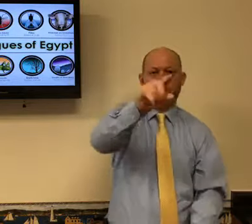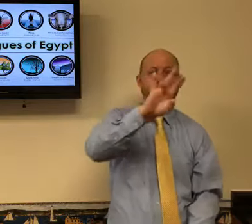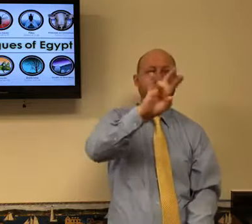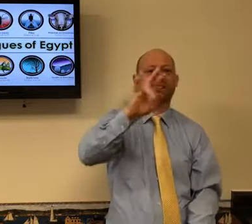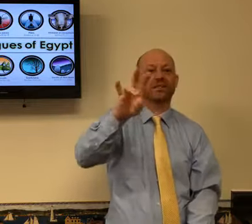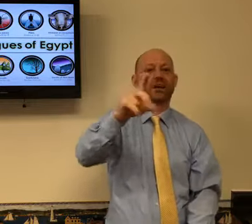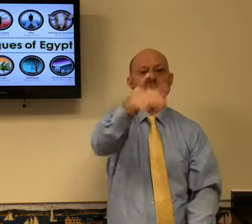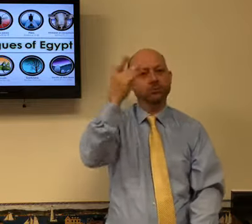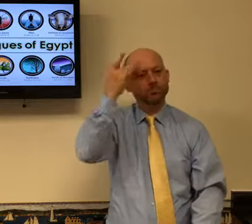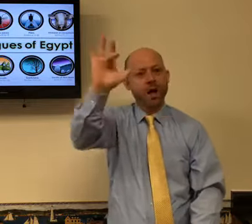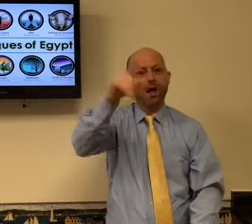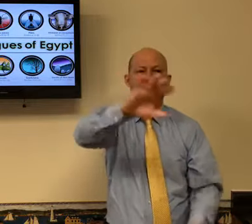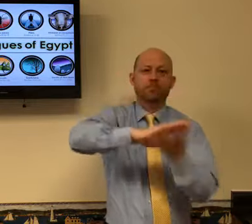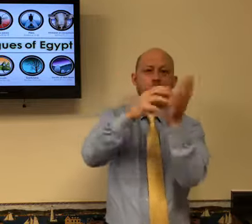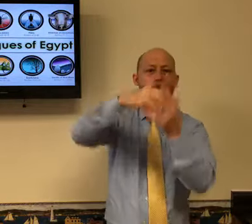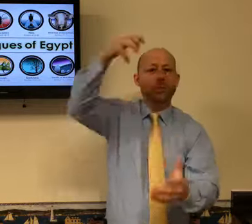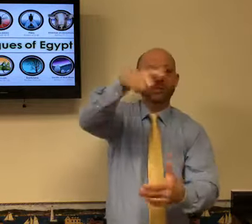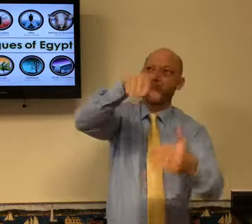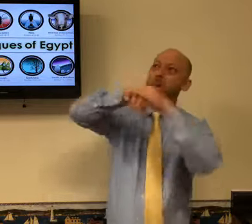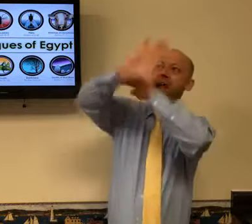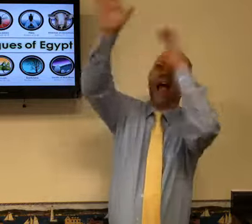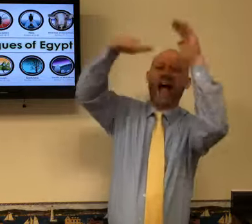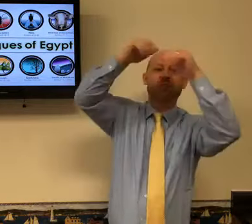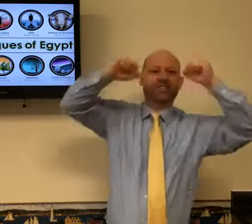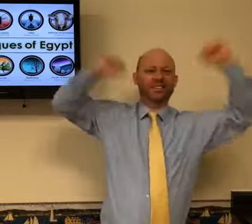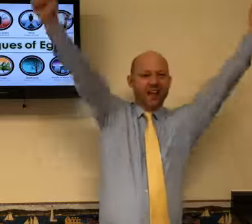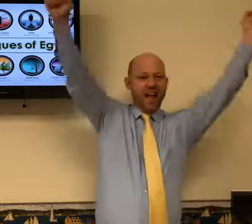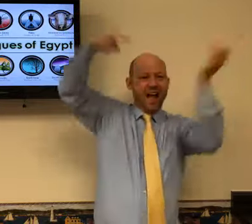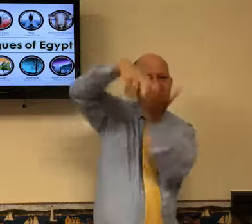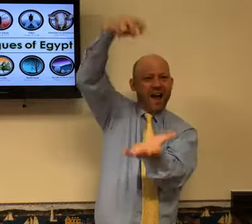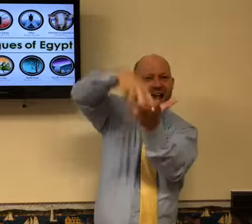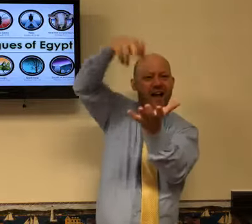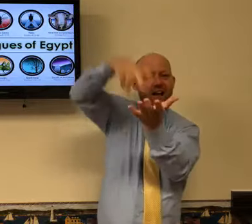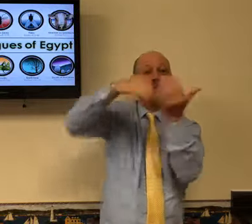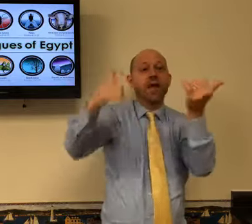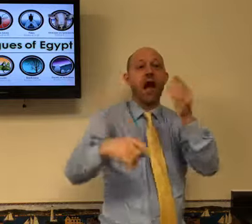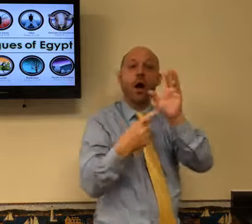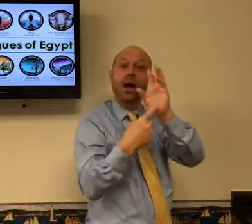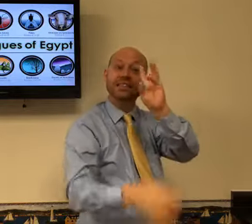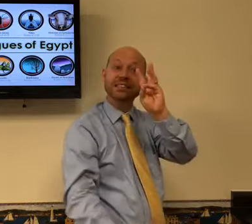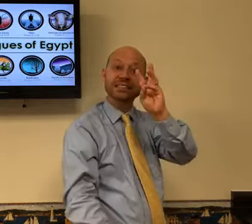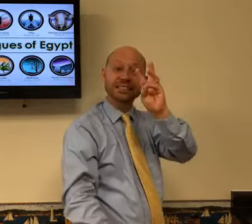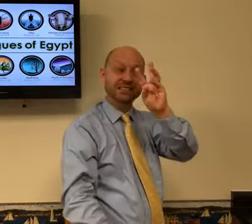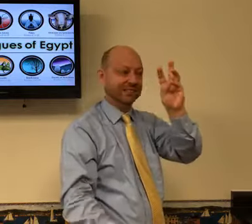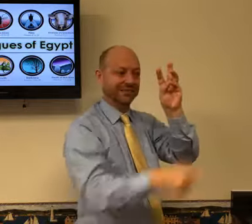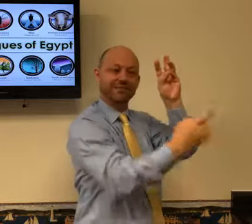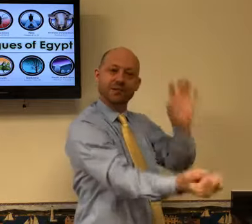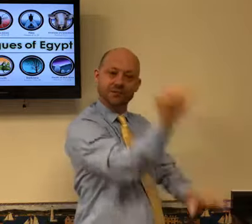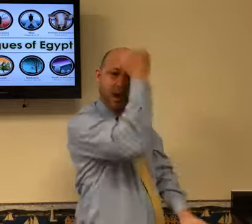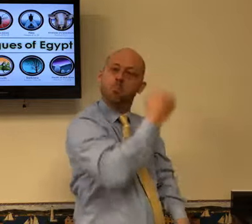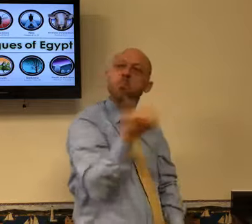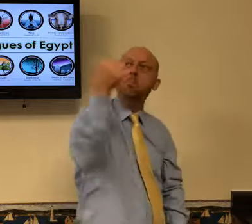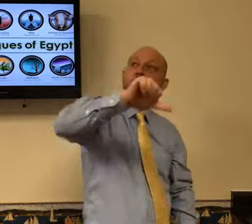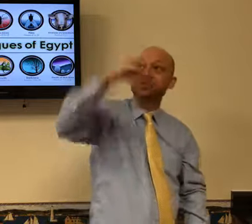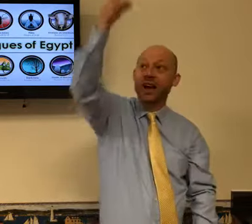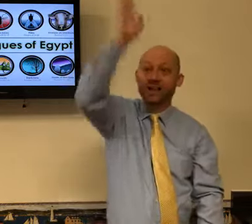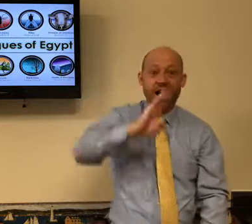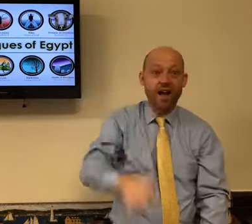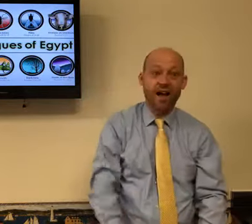and then they win the jackpot. Well, seven, seven, seven for you. That's the perfect number. That's God's number. Six, six,